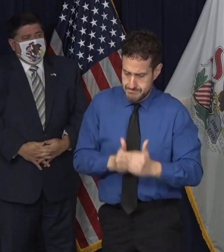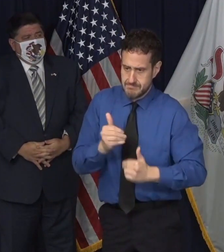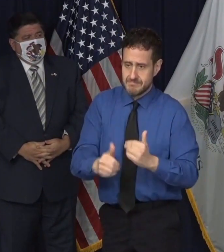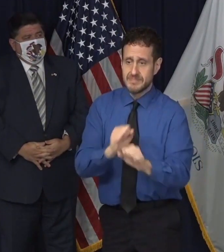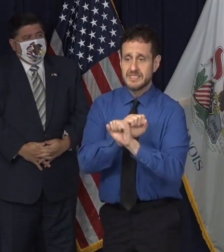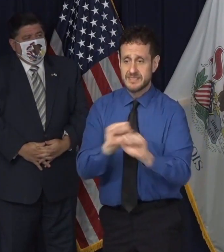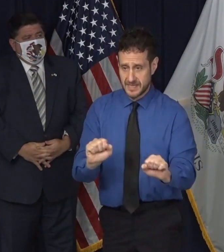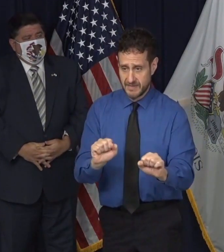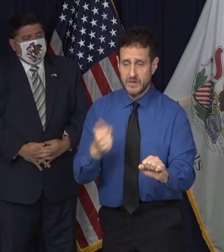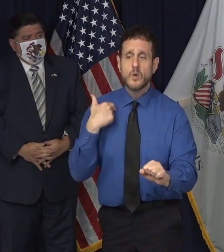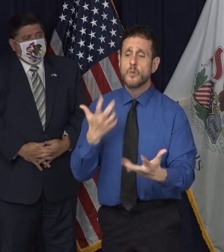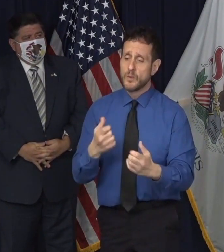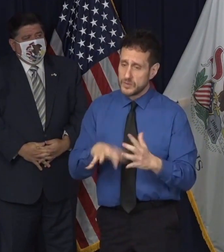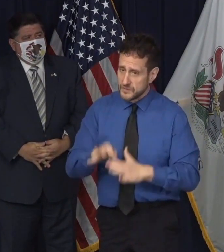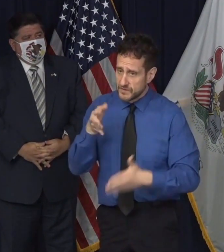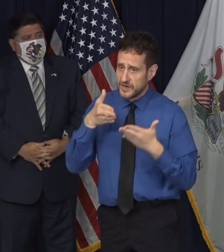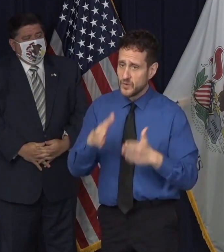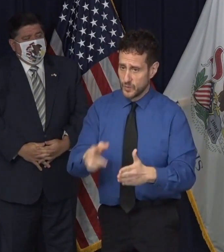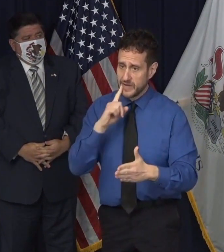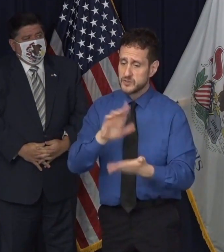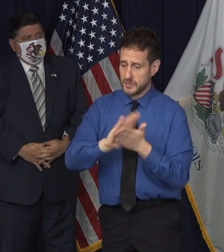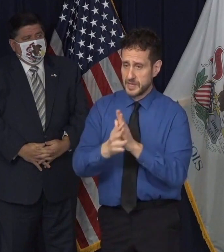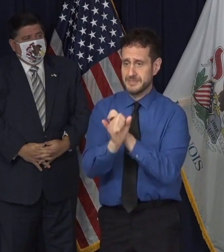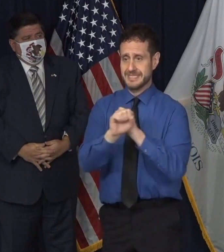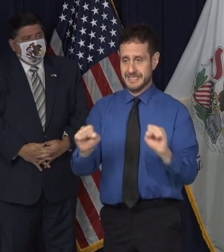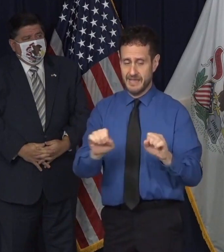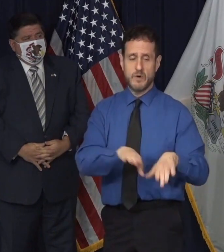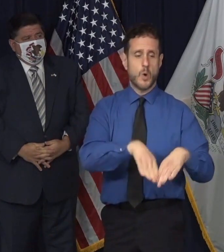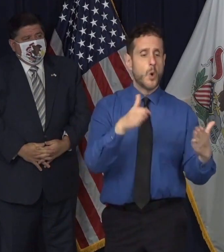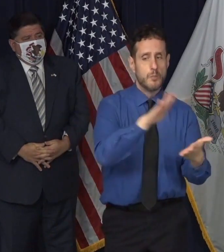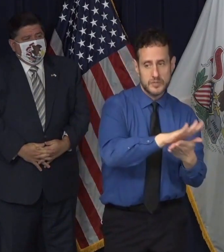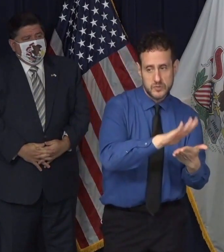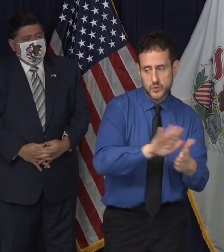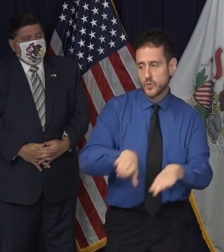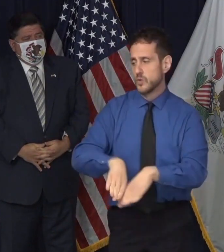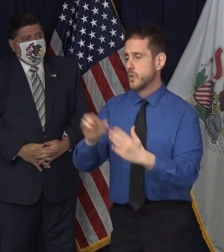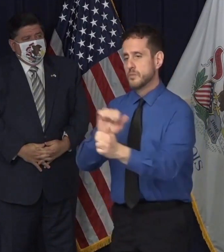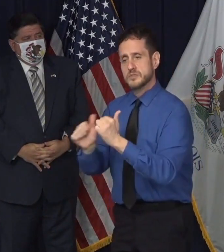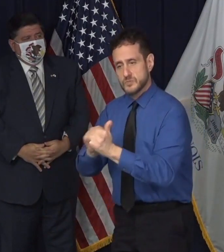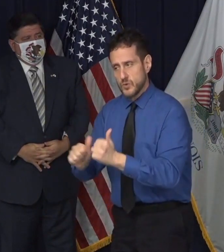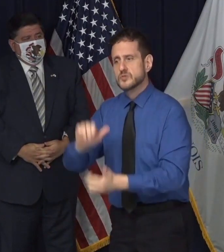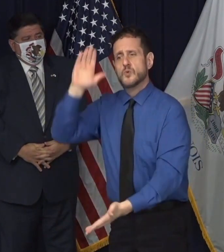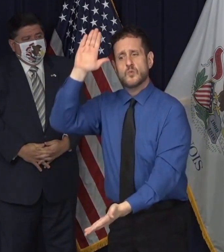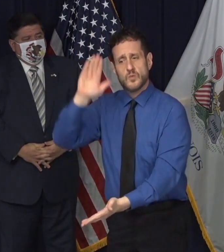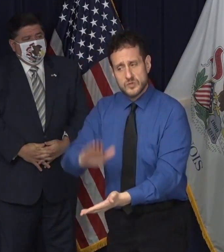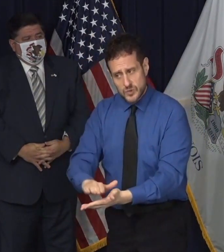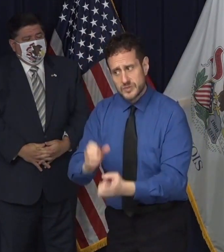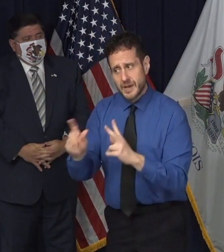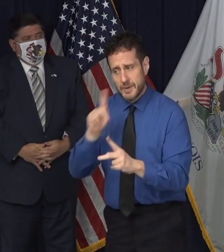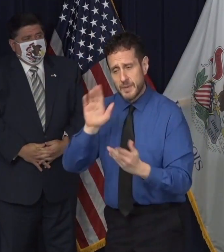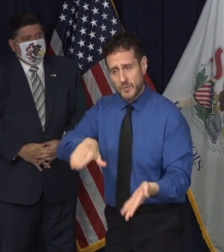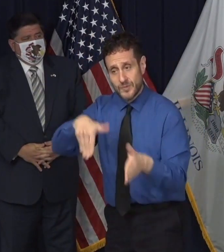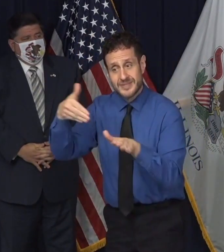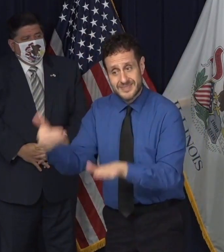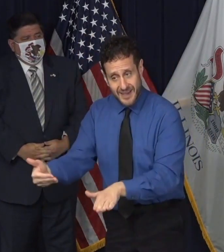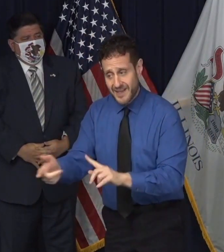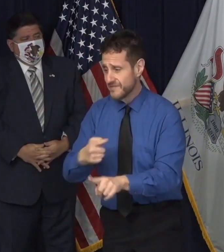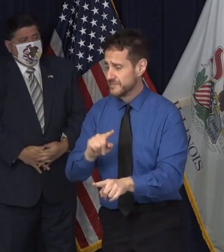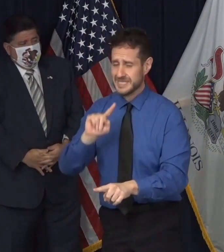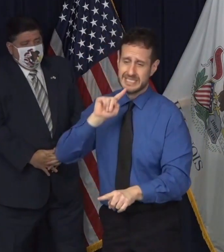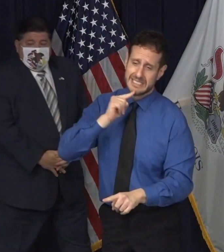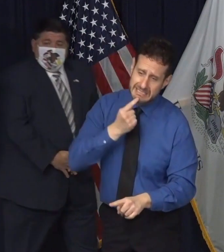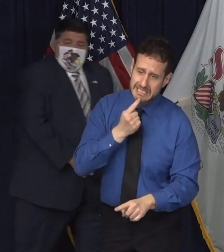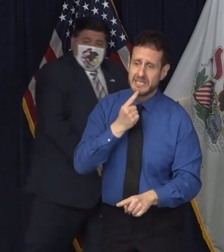route to get there. We want to do it as safely as possible, minimizing the numbers of lives that will be lost as a result of some of these very